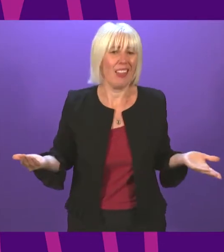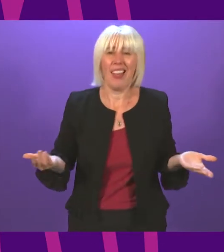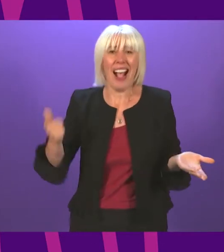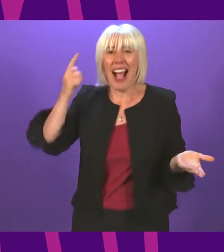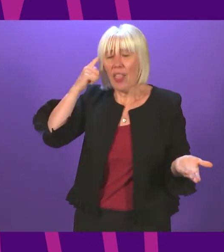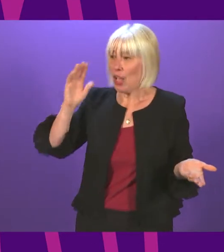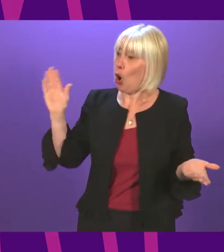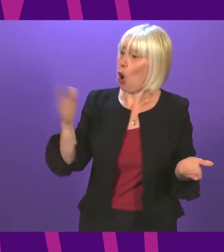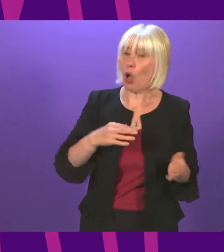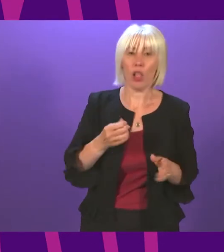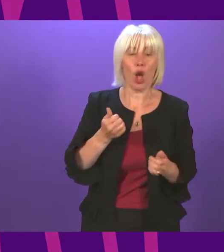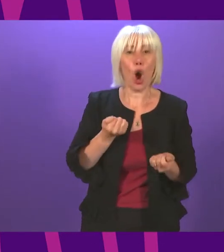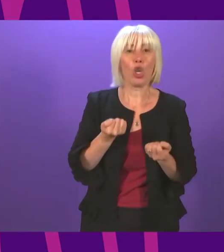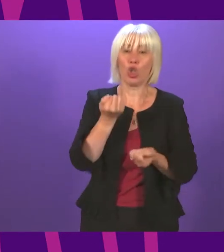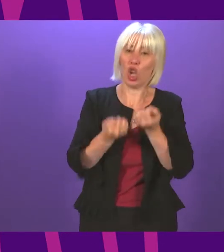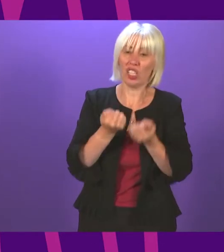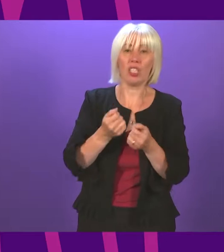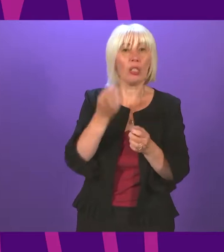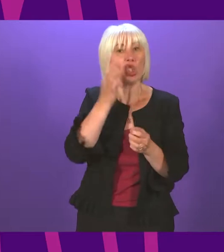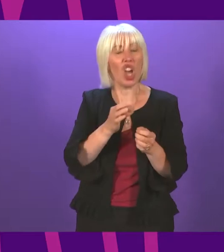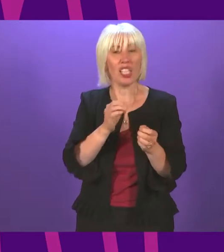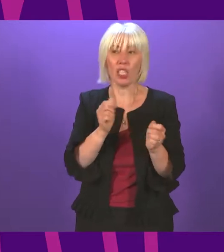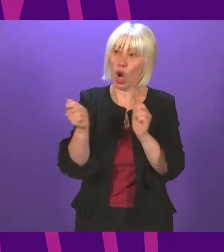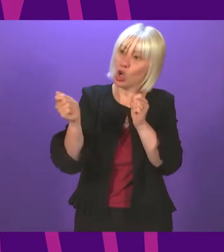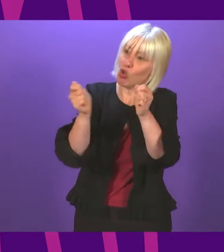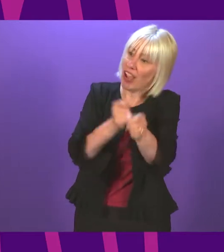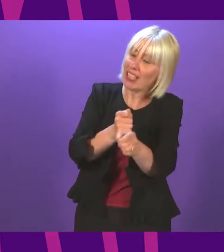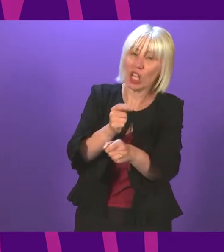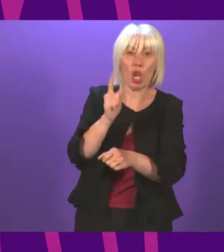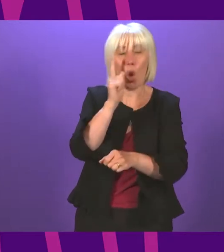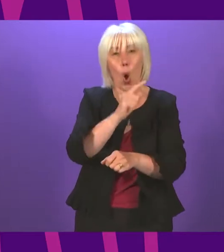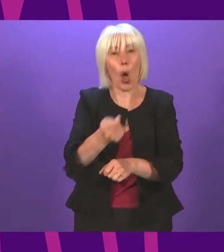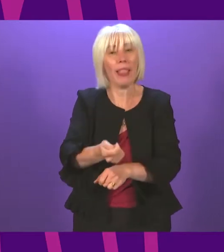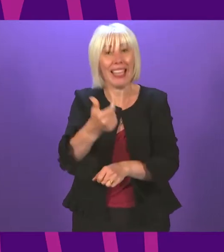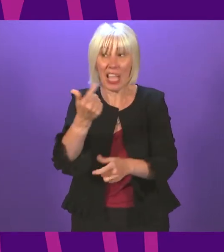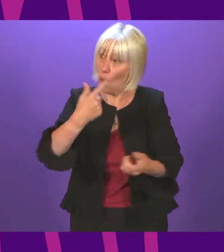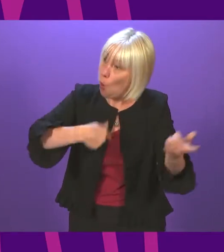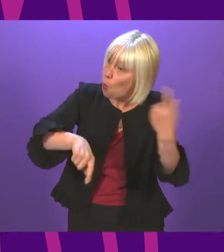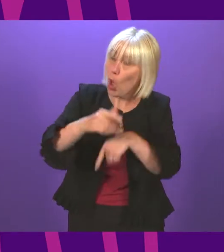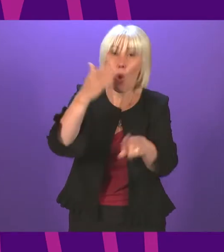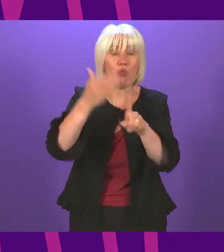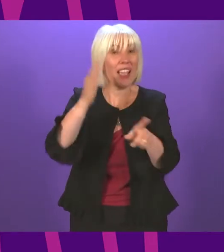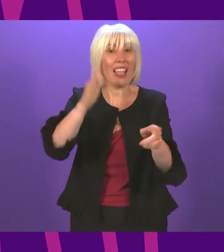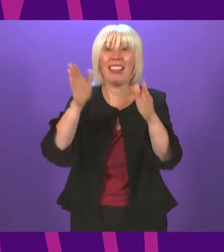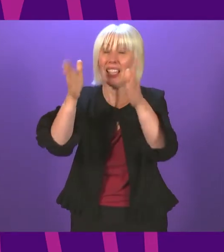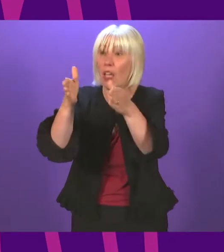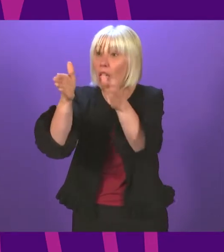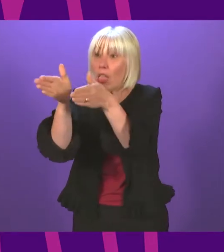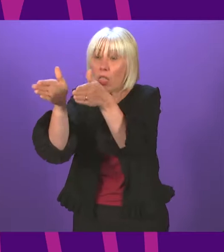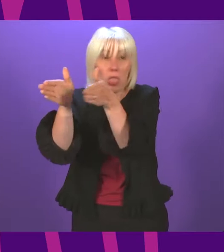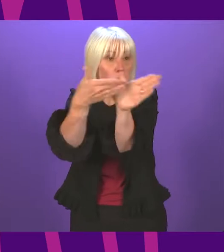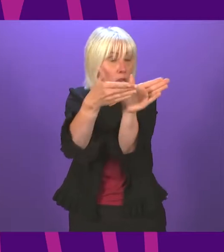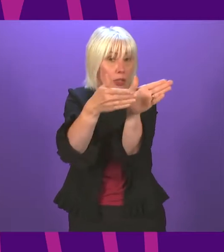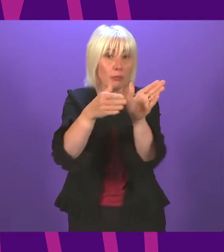believes in a just transition on the oil and gas sector we all recognise there's got to be a move away from hydrocarbons